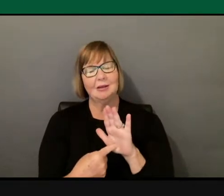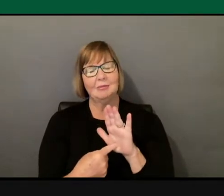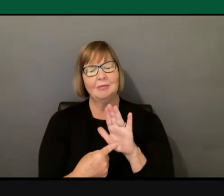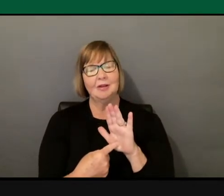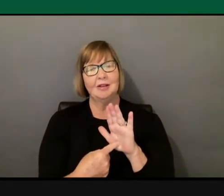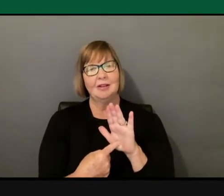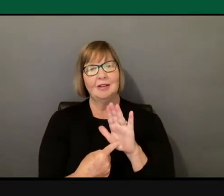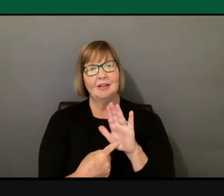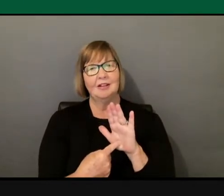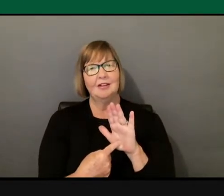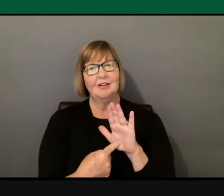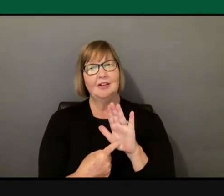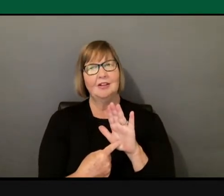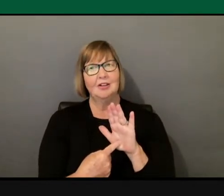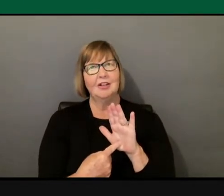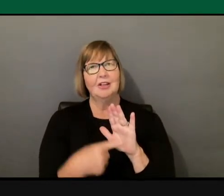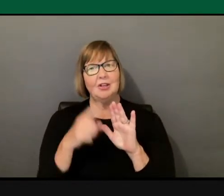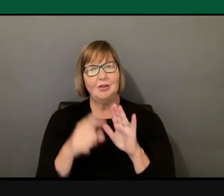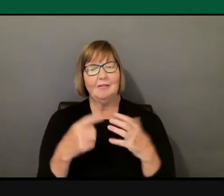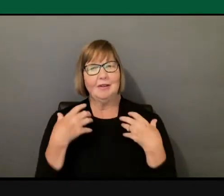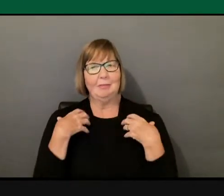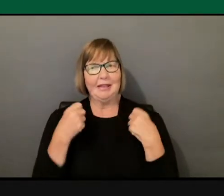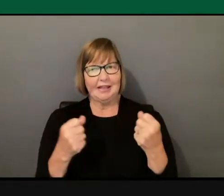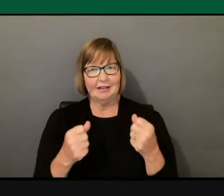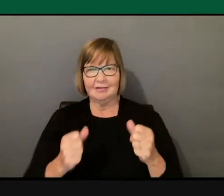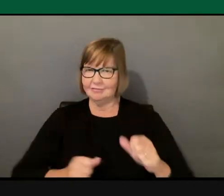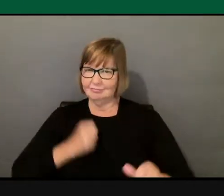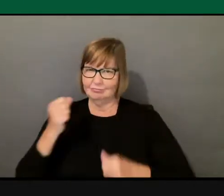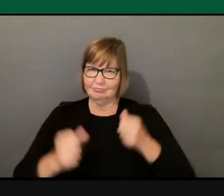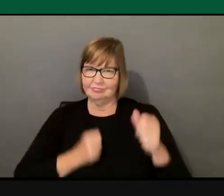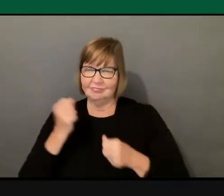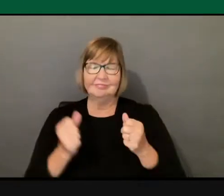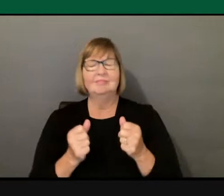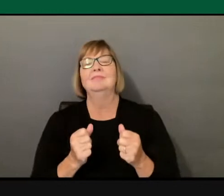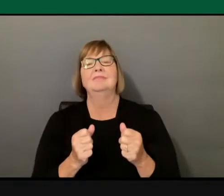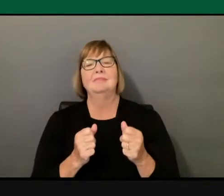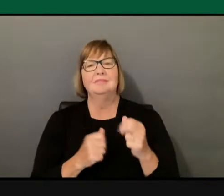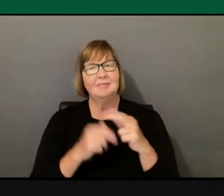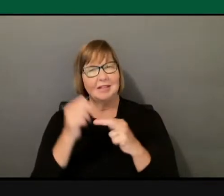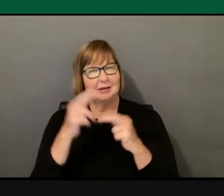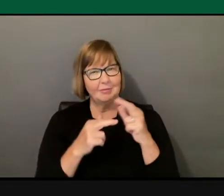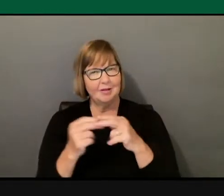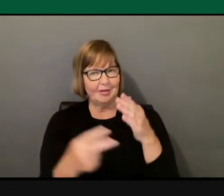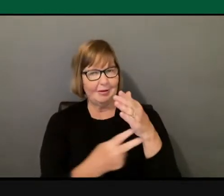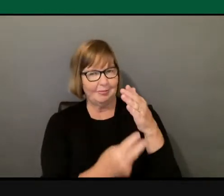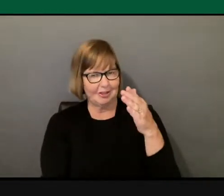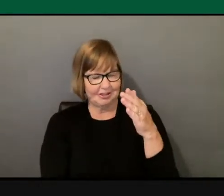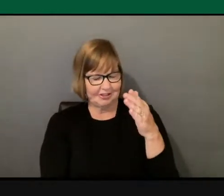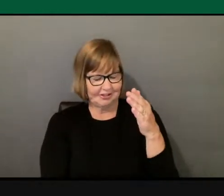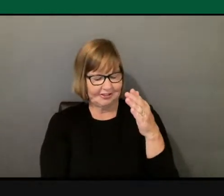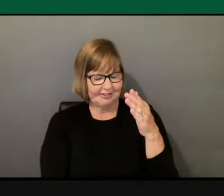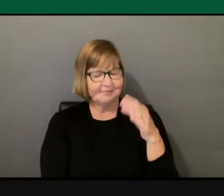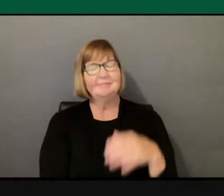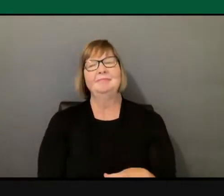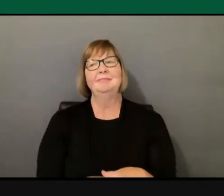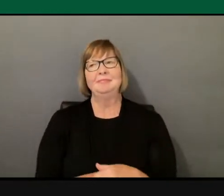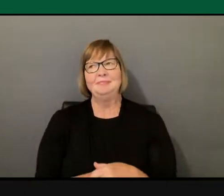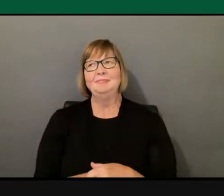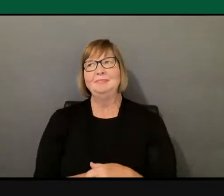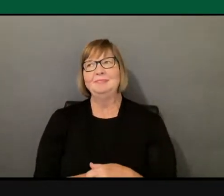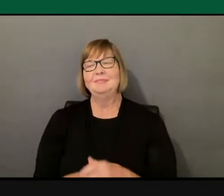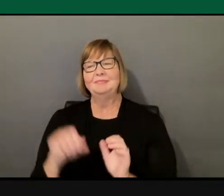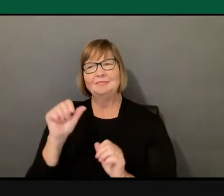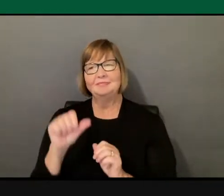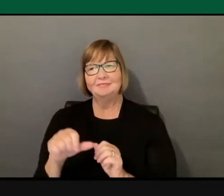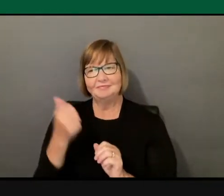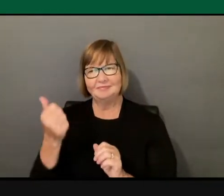heal, you have to be proactive and build those bridges. The second story I'm going to give is really the origin story of